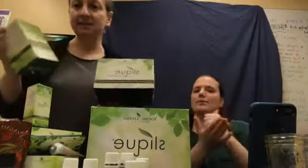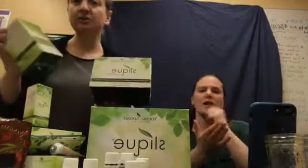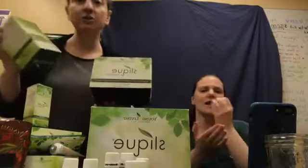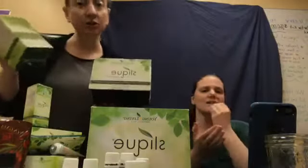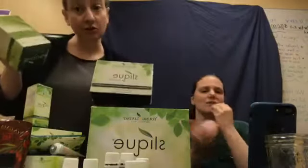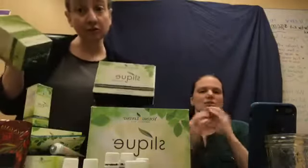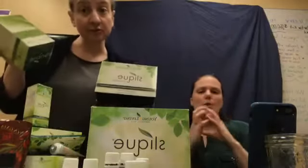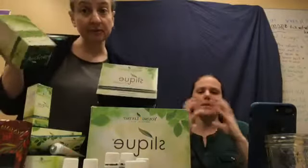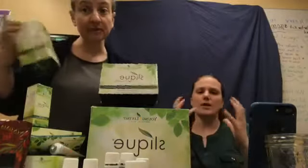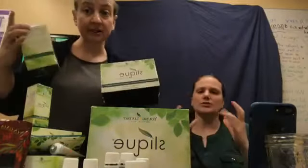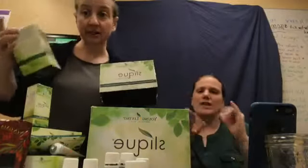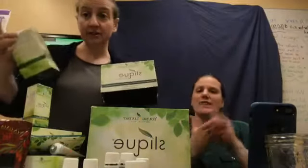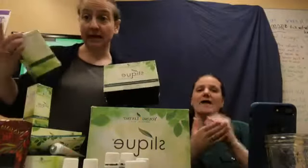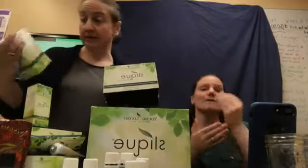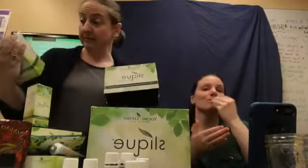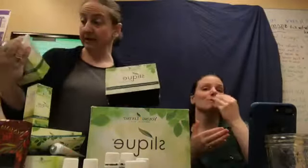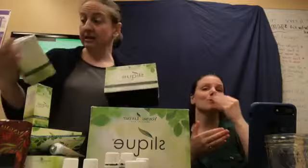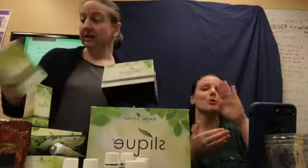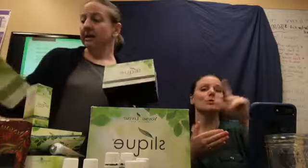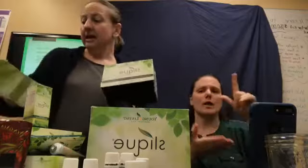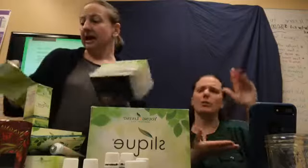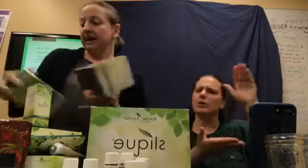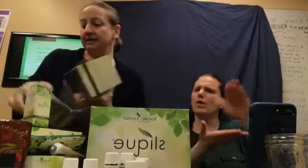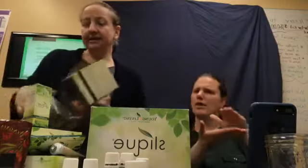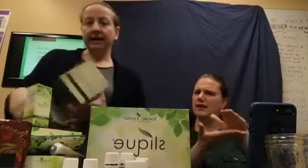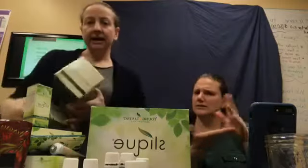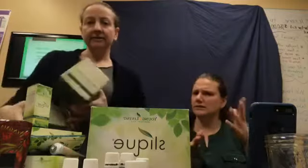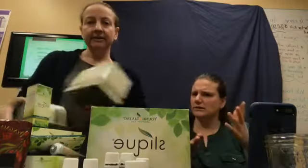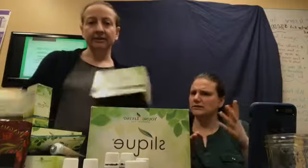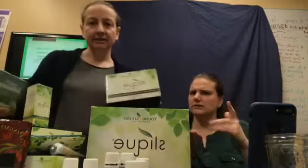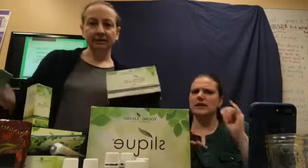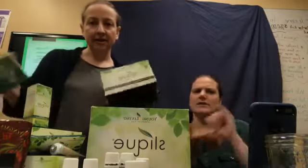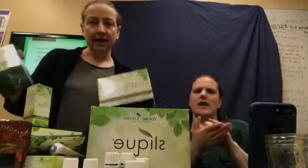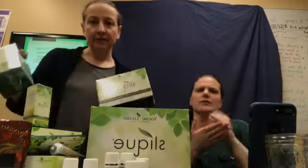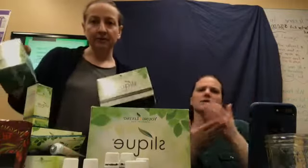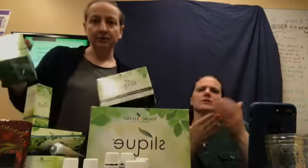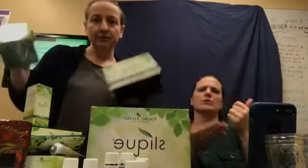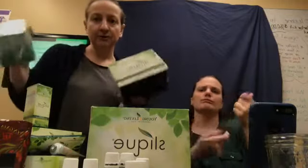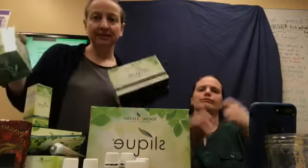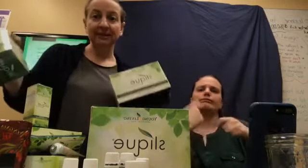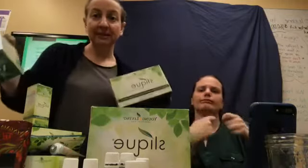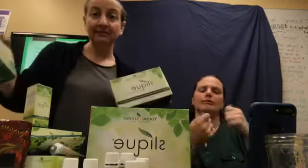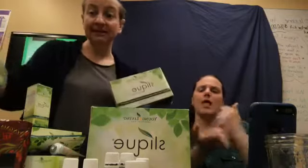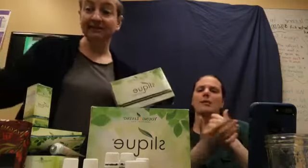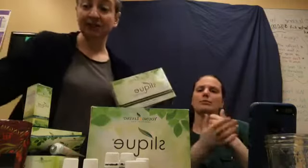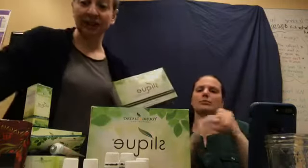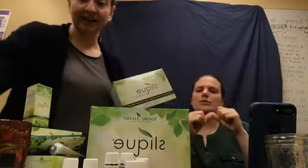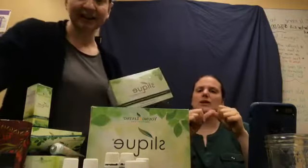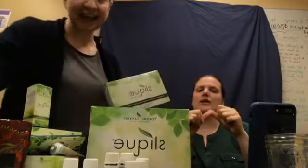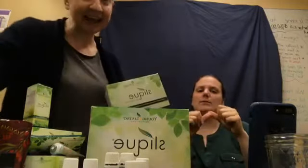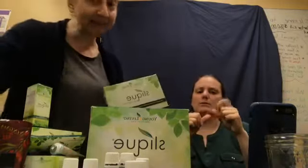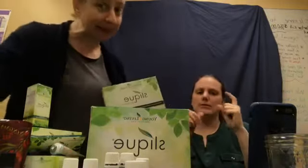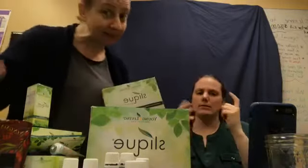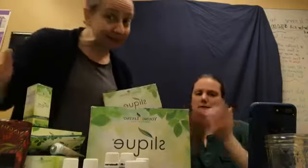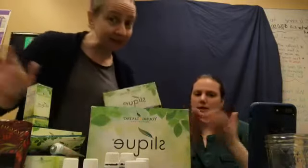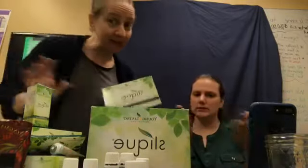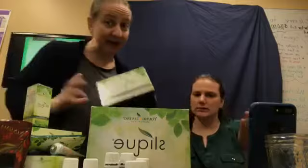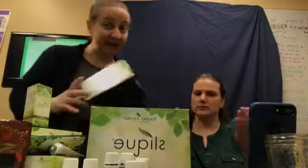So, your grocery bill is going to go down a bit. And, these things are going to help you to keep stuff in check. And, maybe your medical